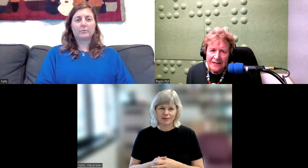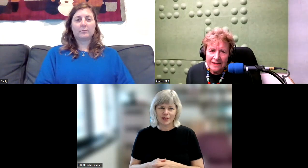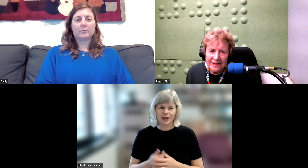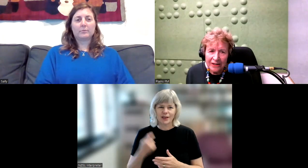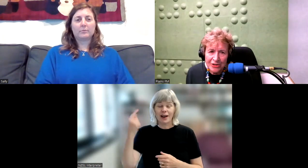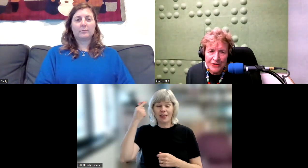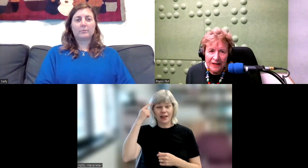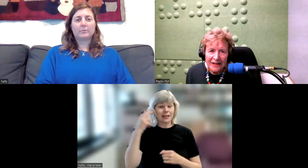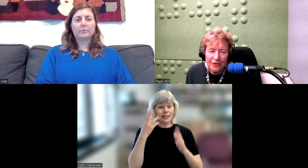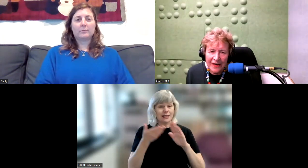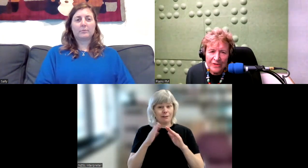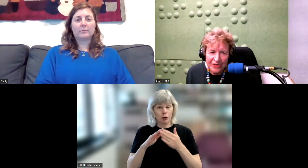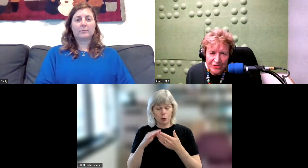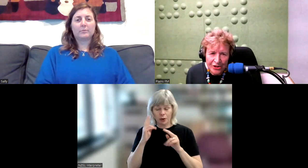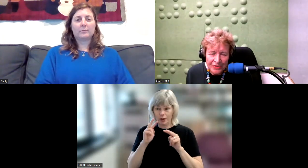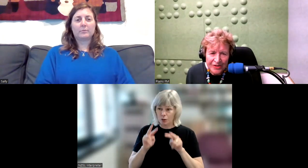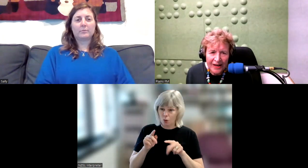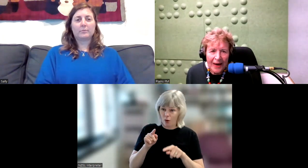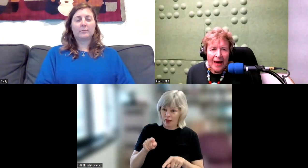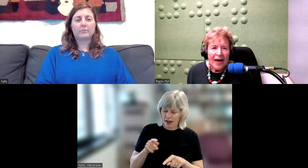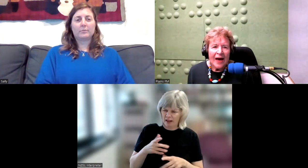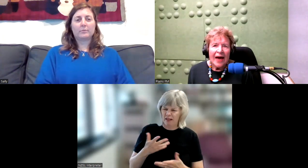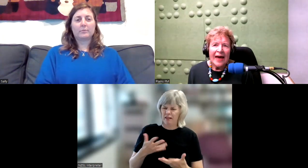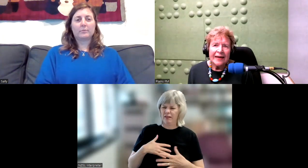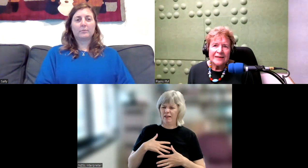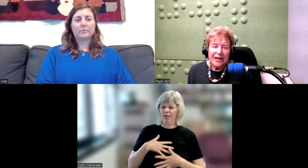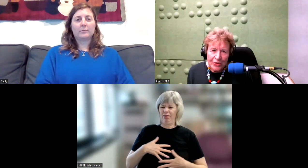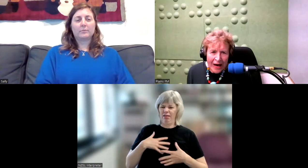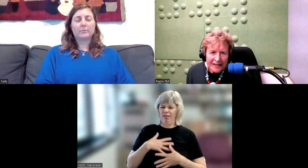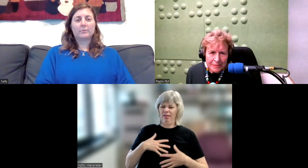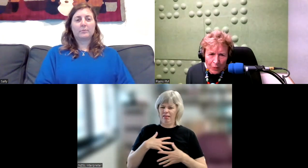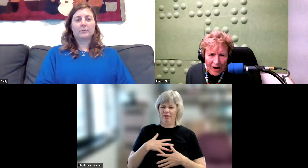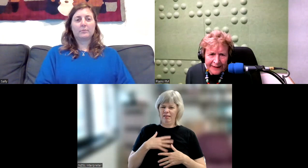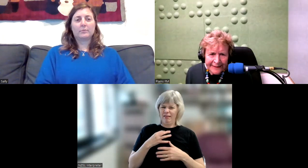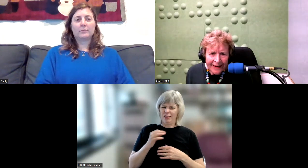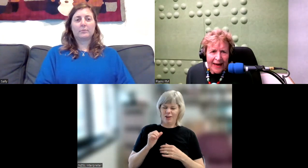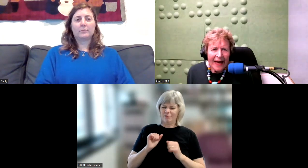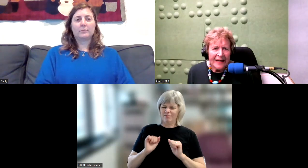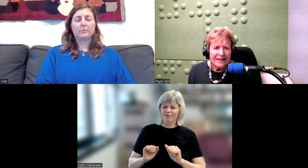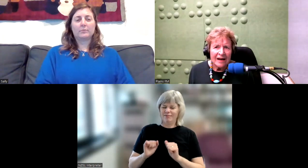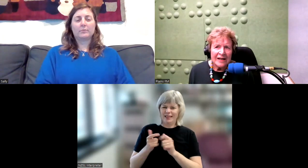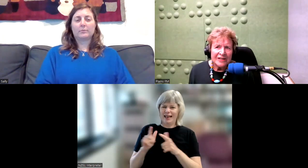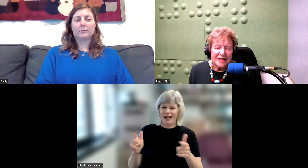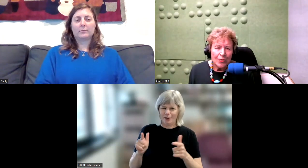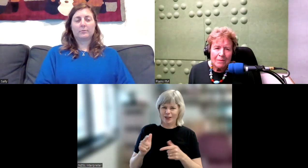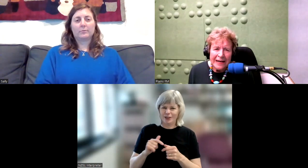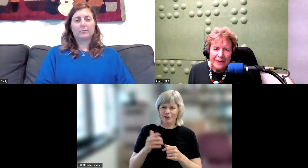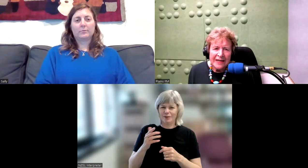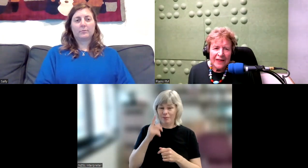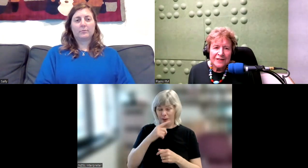here in New Zealand, where that was introduced. And they used to ask me why. And I said, well, maybe this